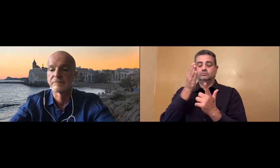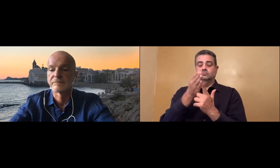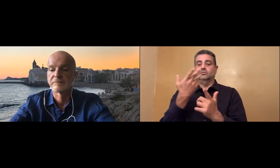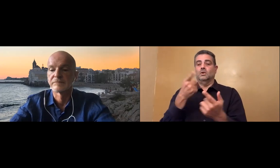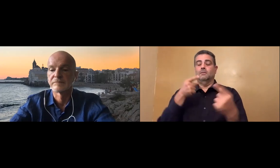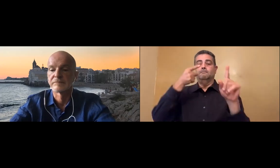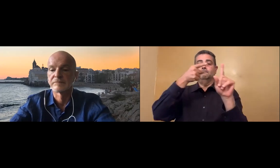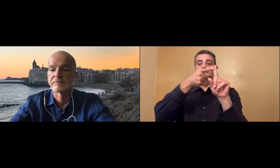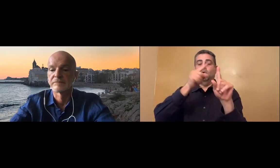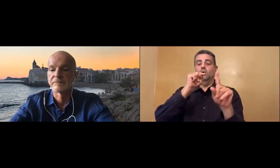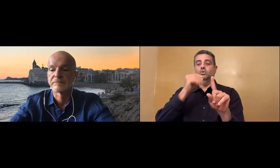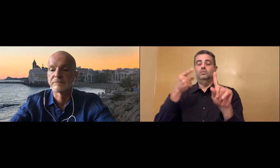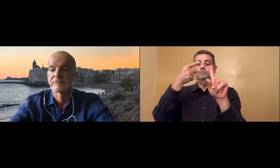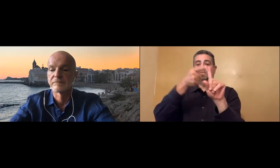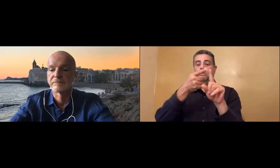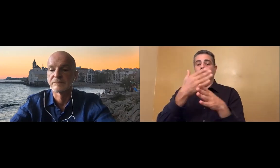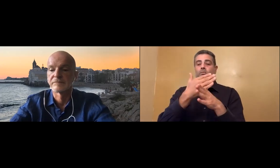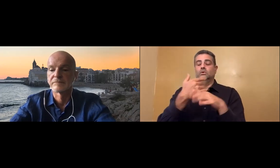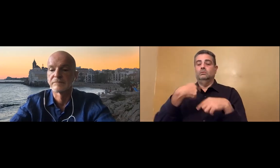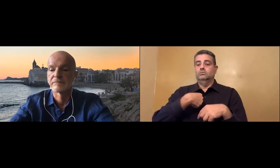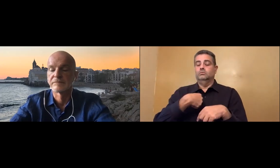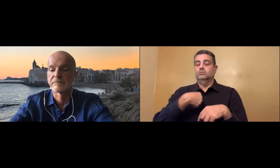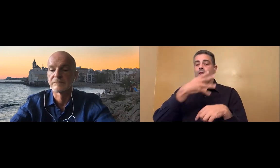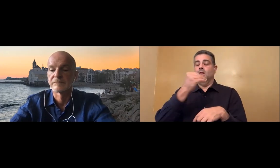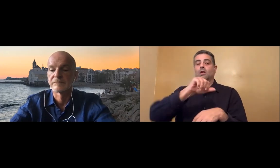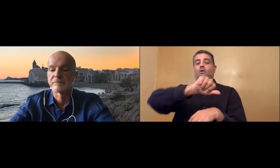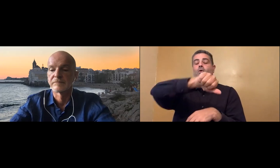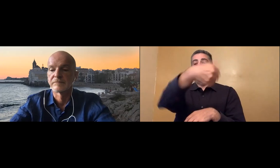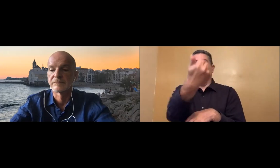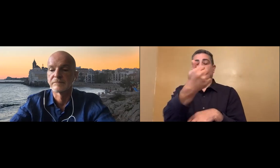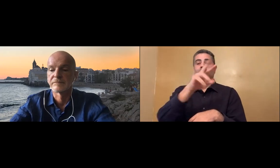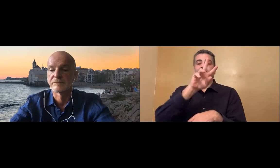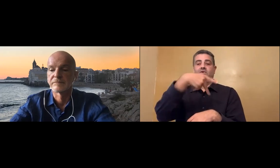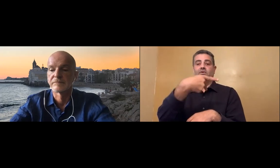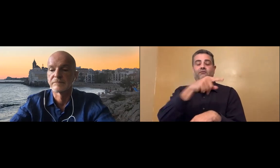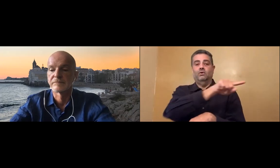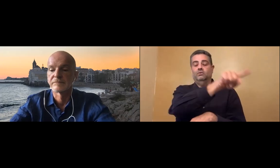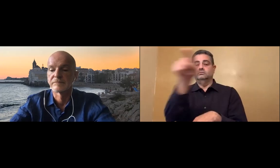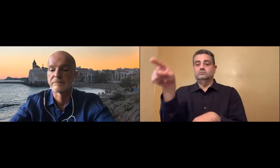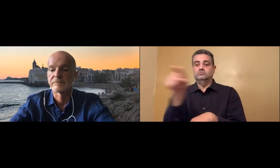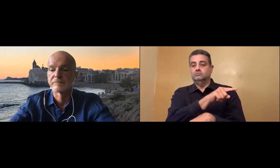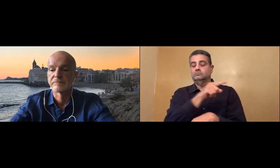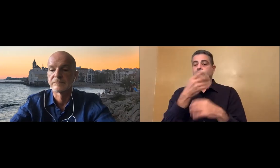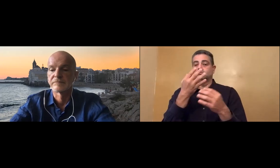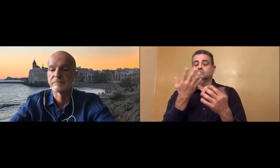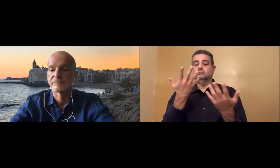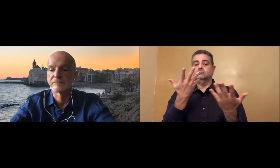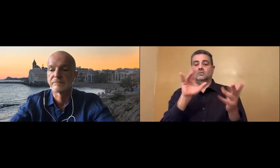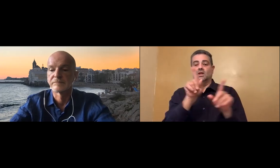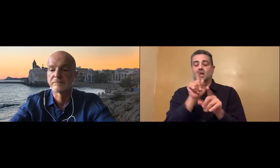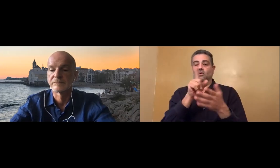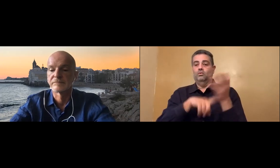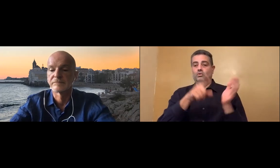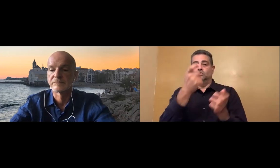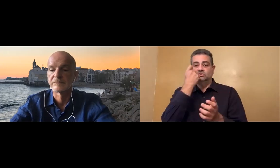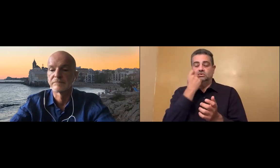And that the relay agent would type back to me. I can do a point to point between me and someone else who